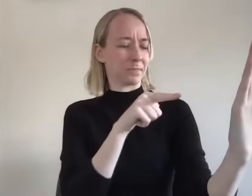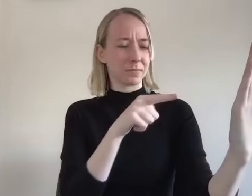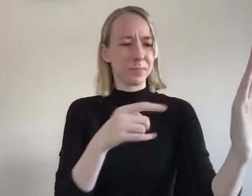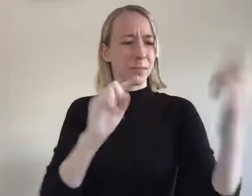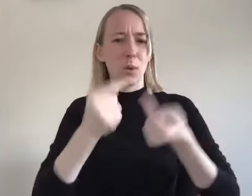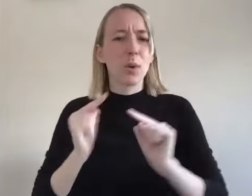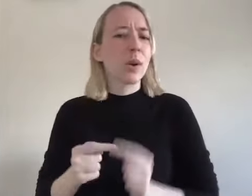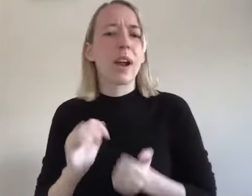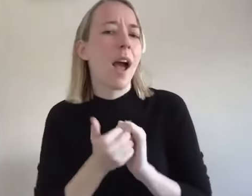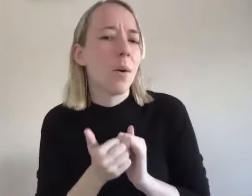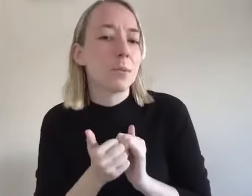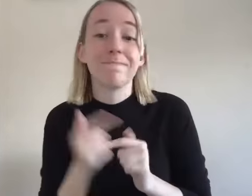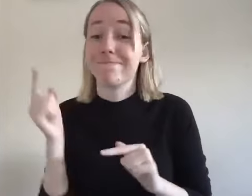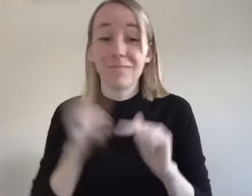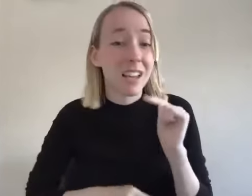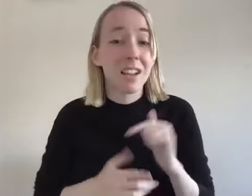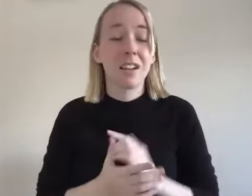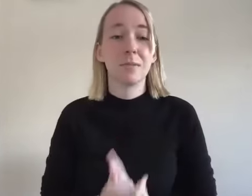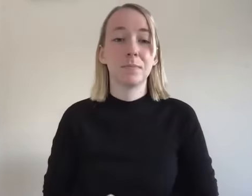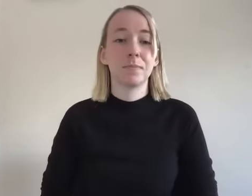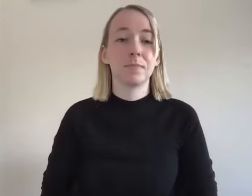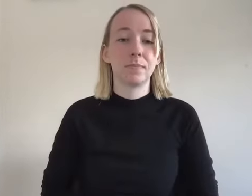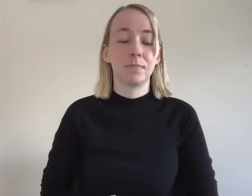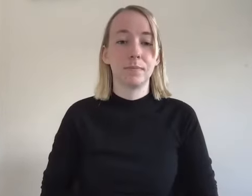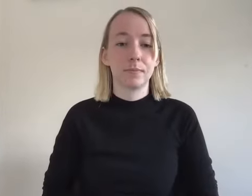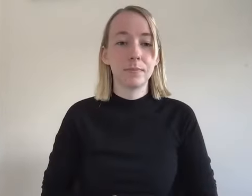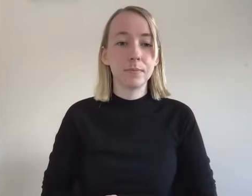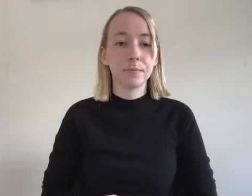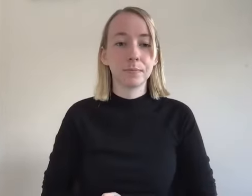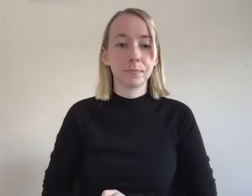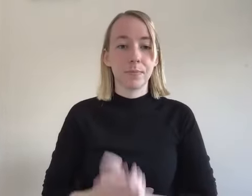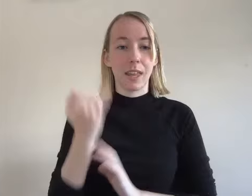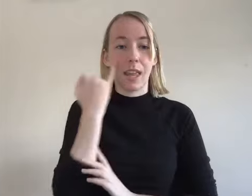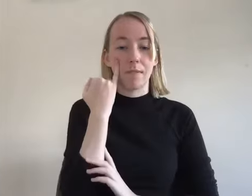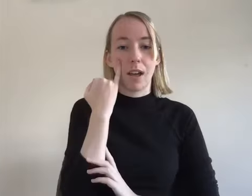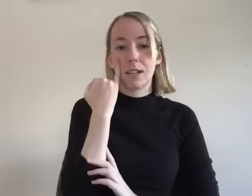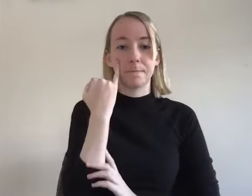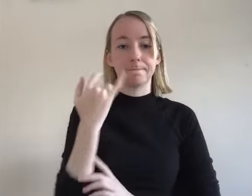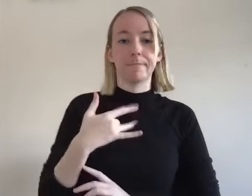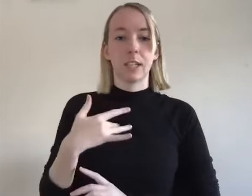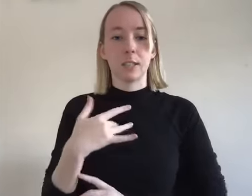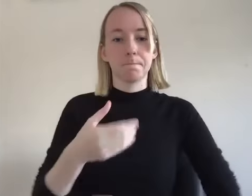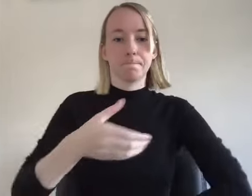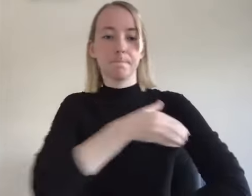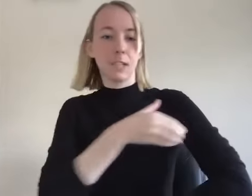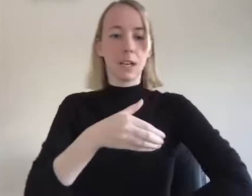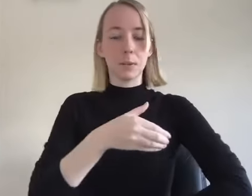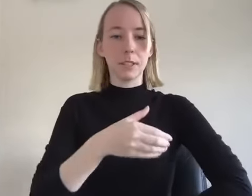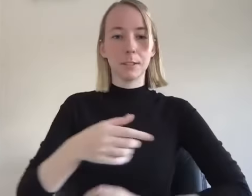myself and see where i'm harming others by um by staying in this like disempowered like